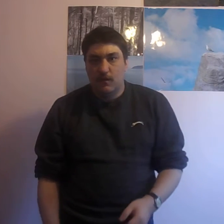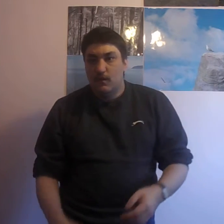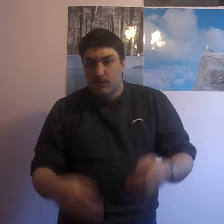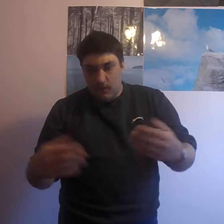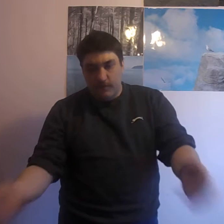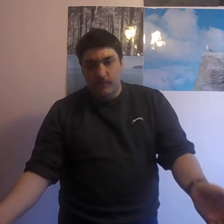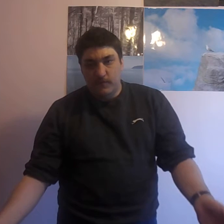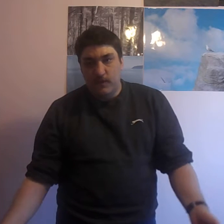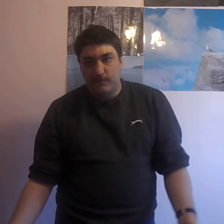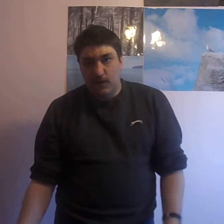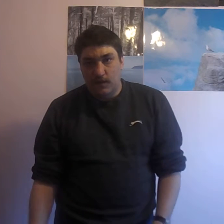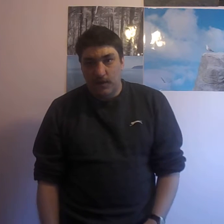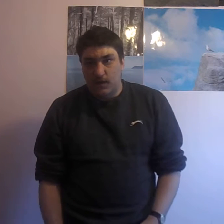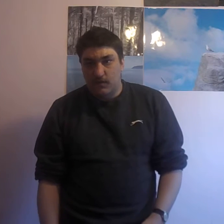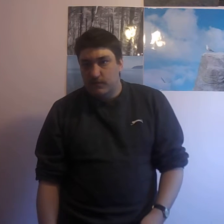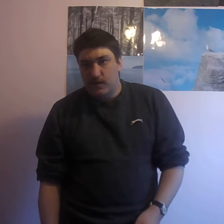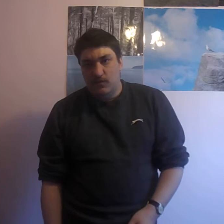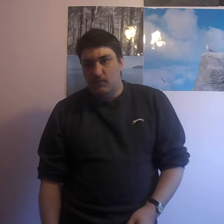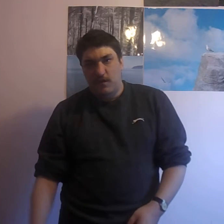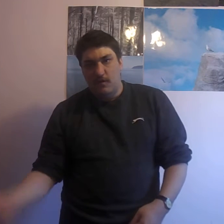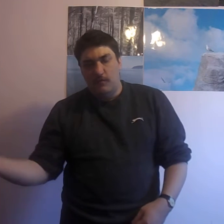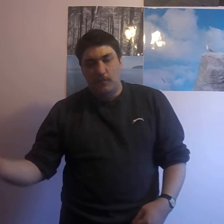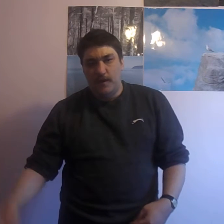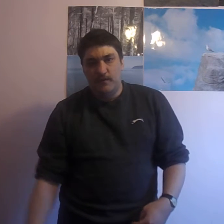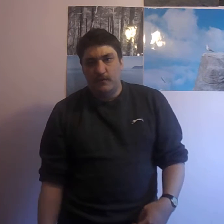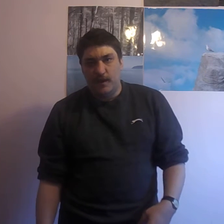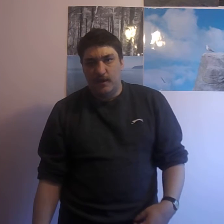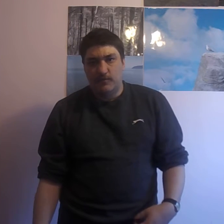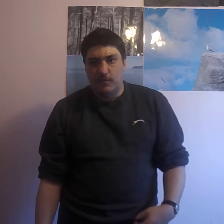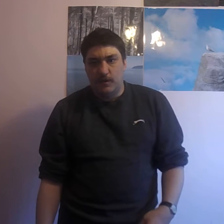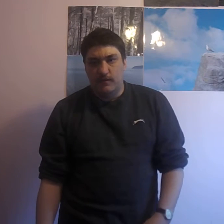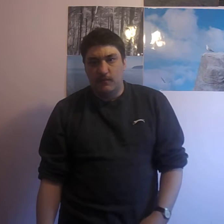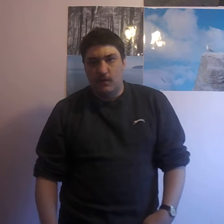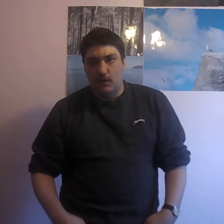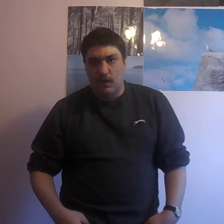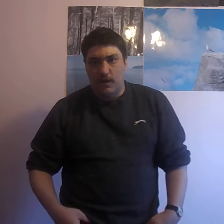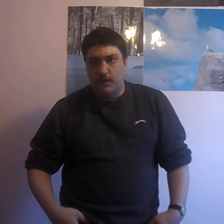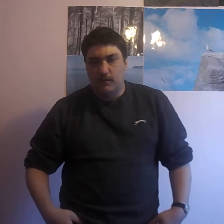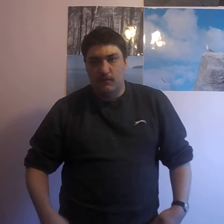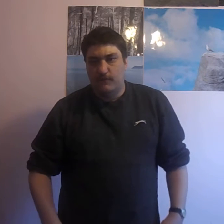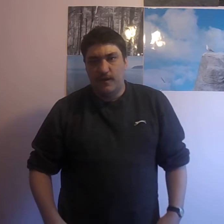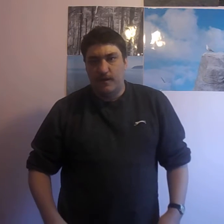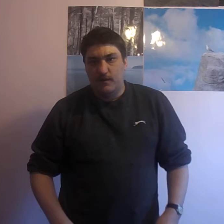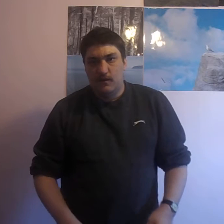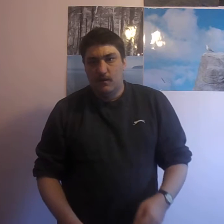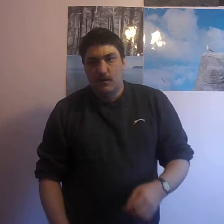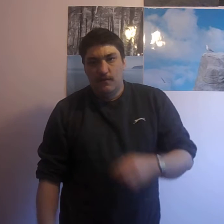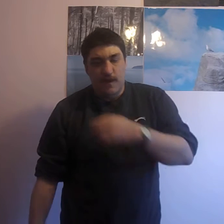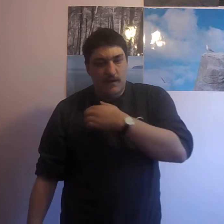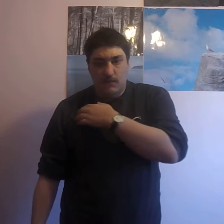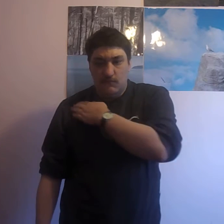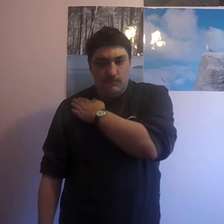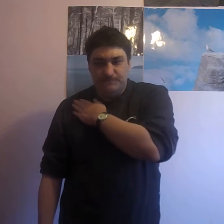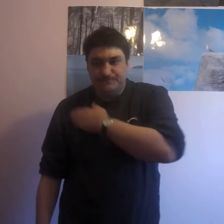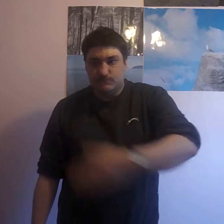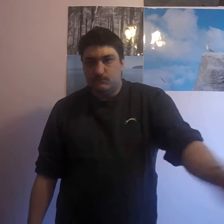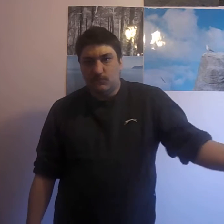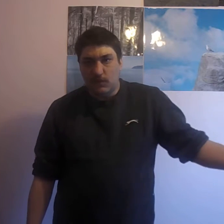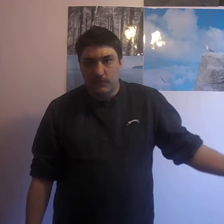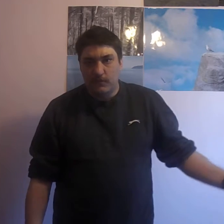So if you, if like me, you say, well no, I'm not paying that extra money to go online. It's not fair. Then those